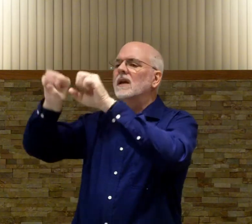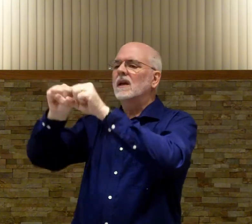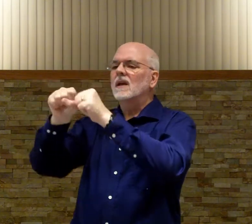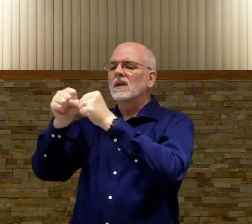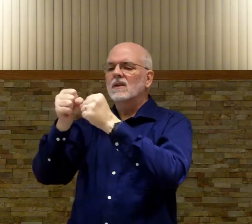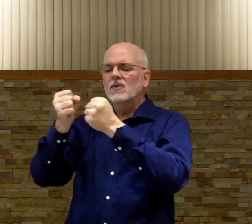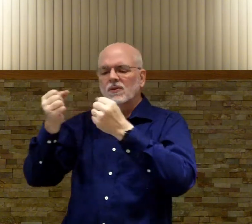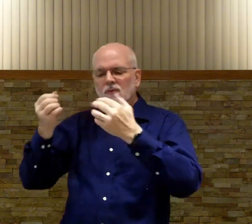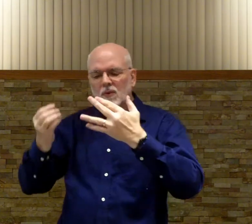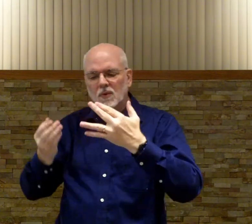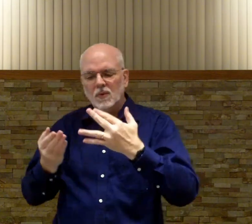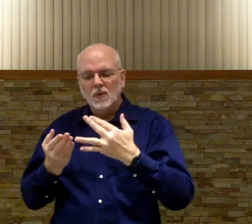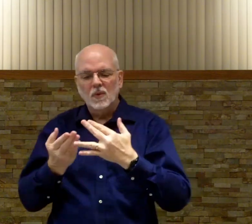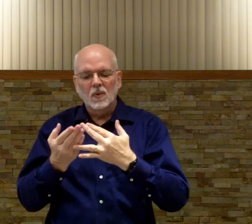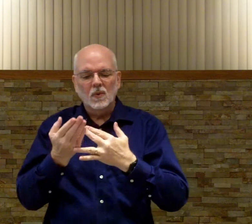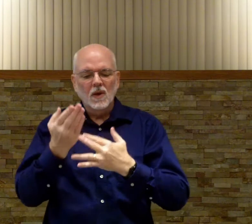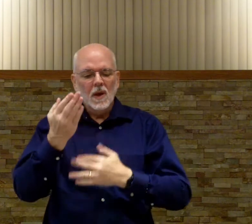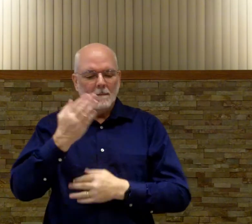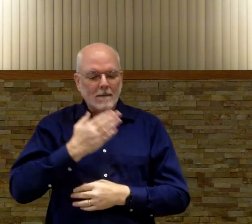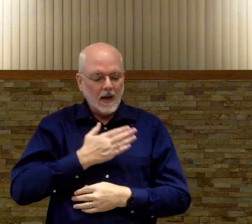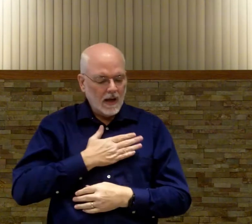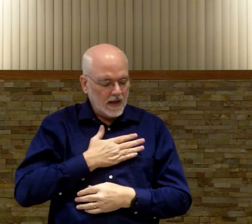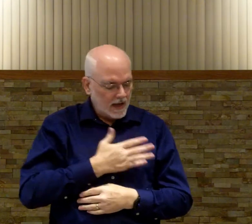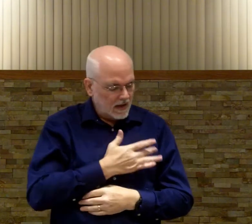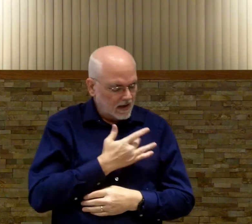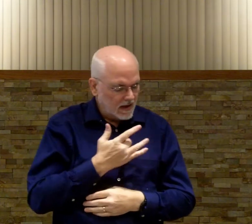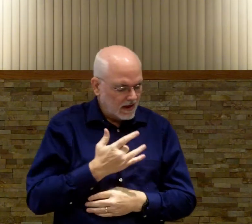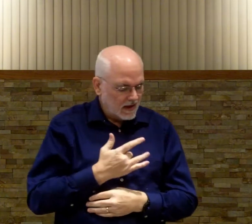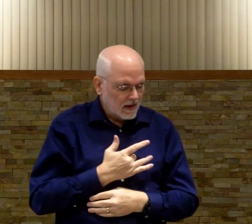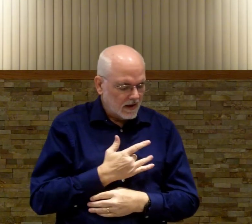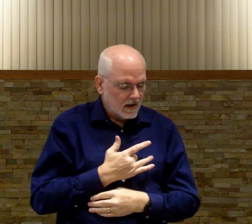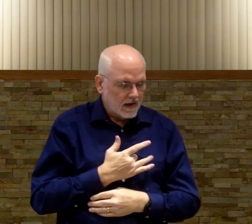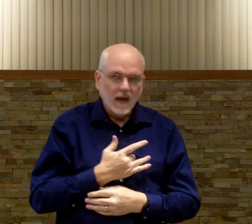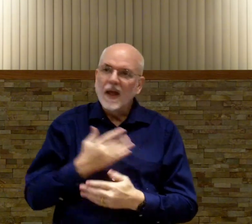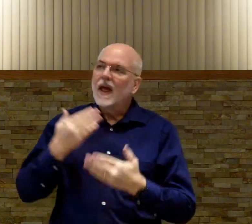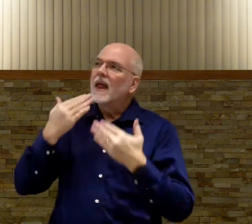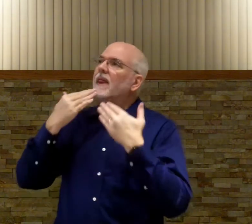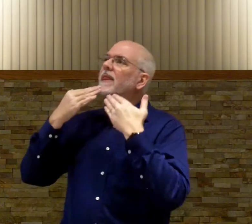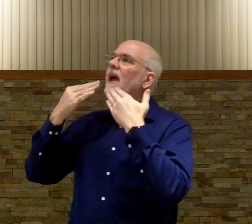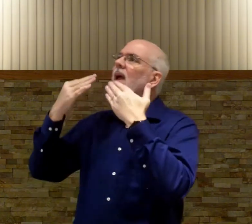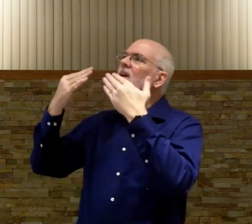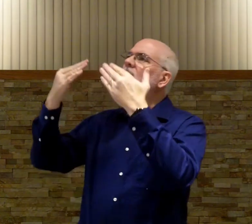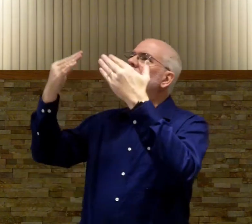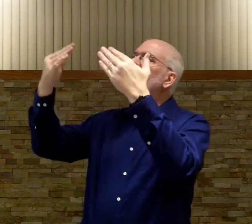through my heart thank you